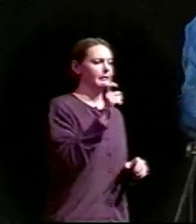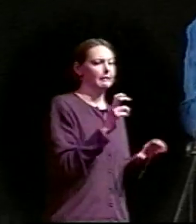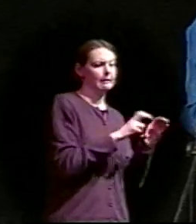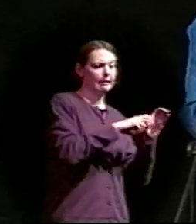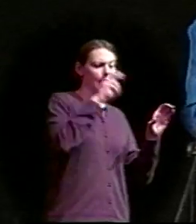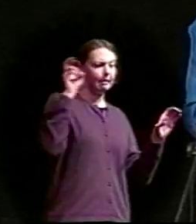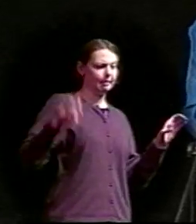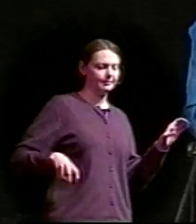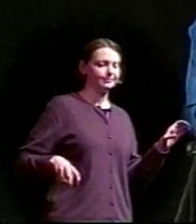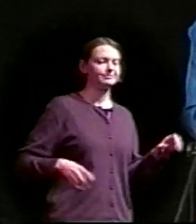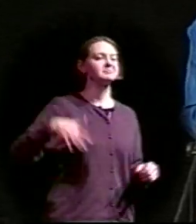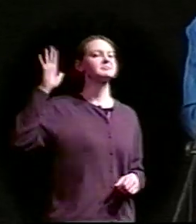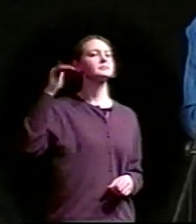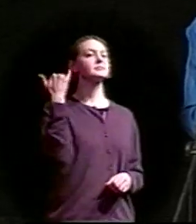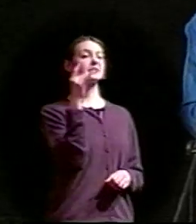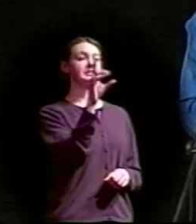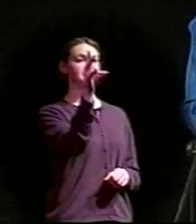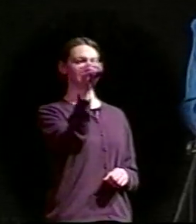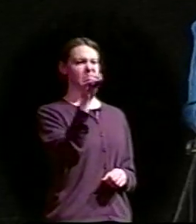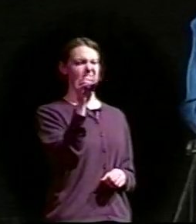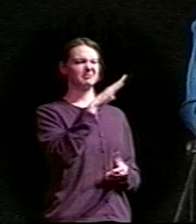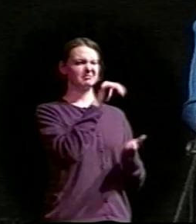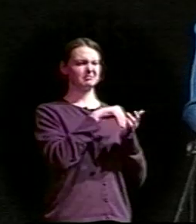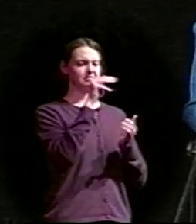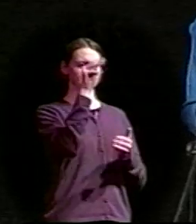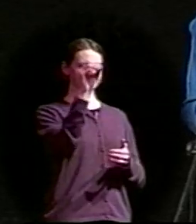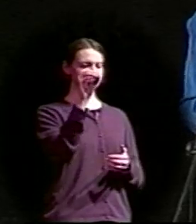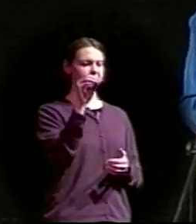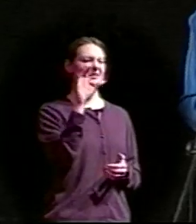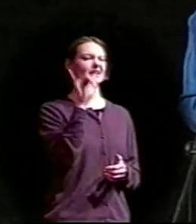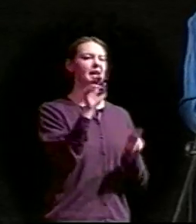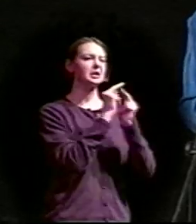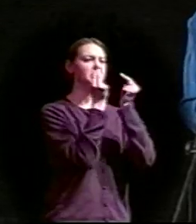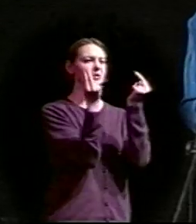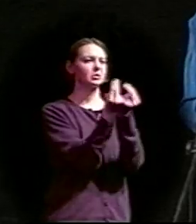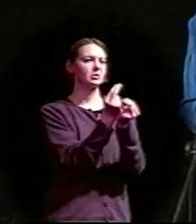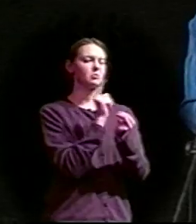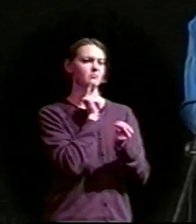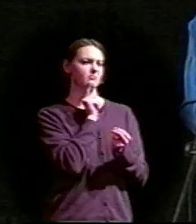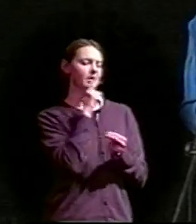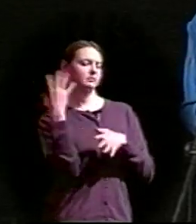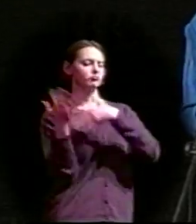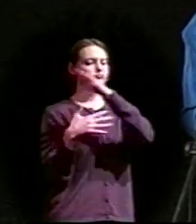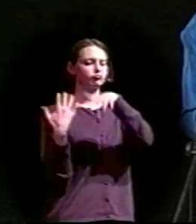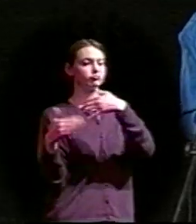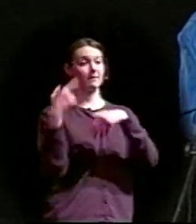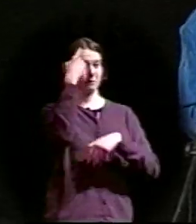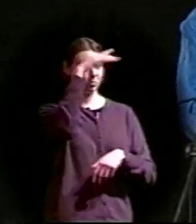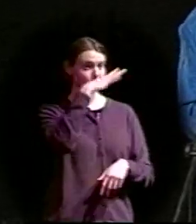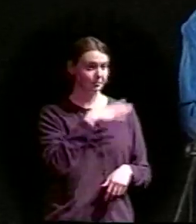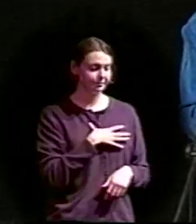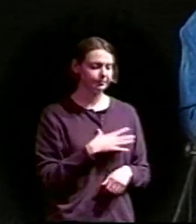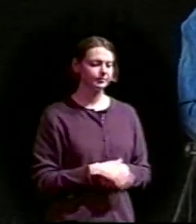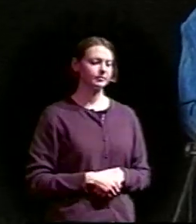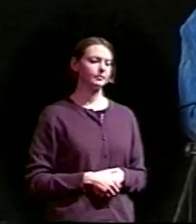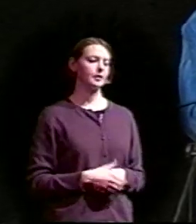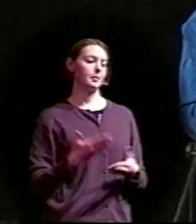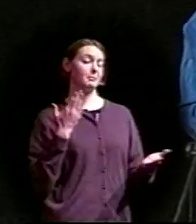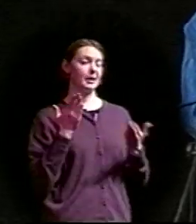1870s in central Missouri, the Women's Christian Temperance Union was the social scene for women. Well, it might have been the social scene for